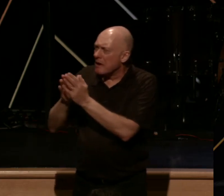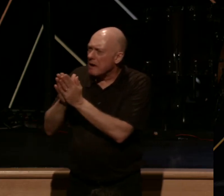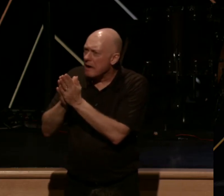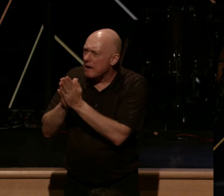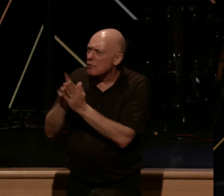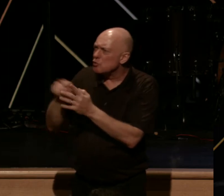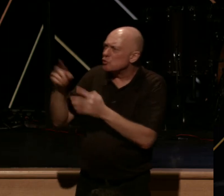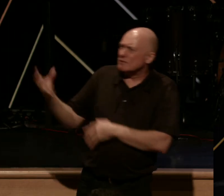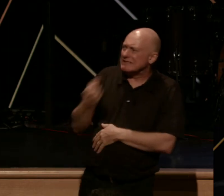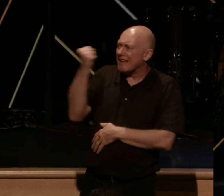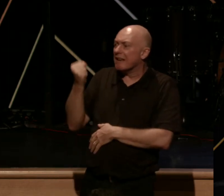wrath of God?